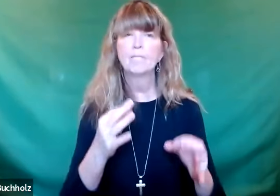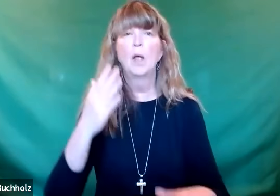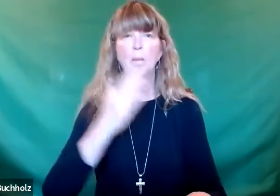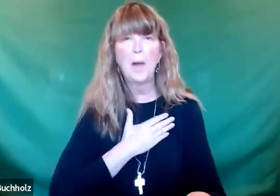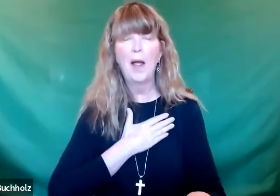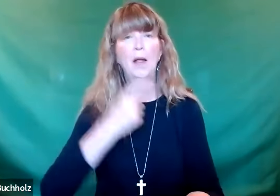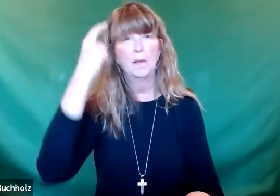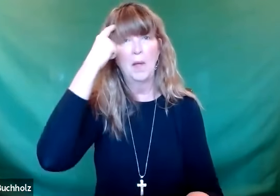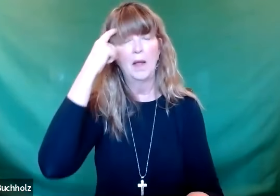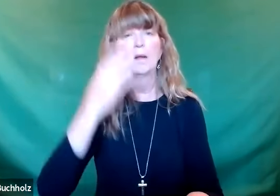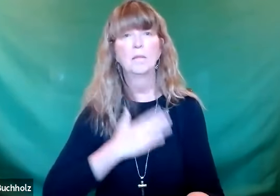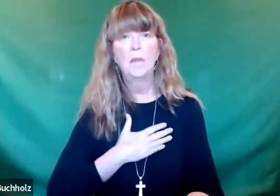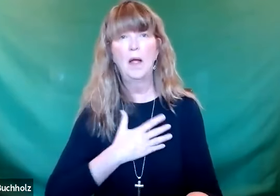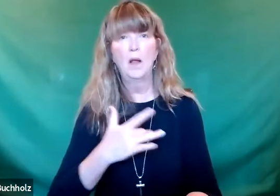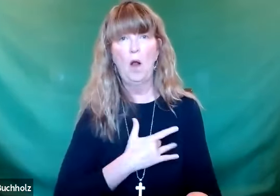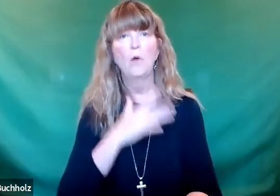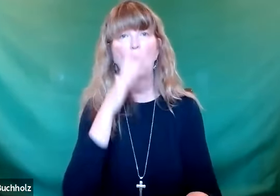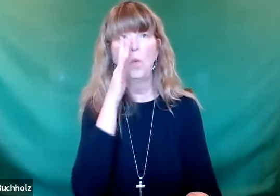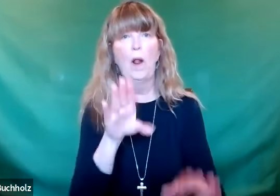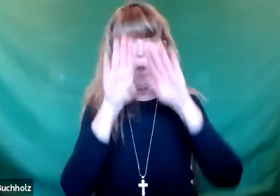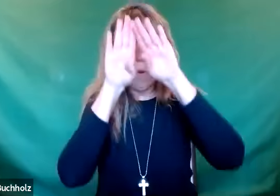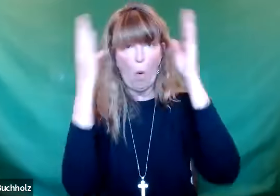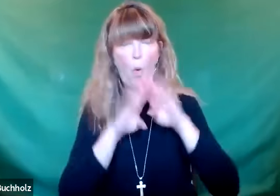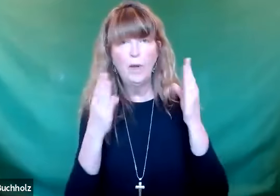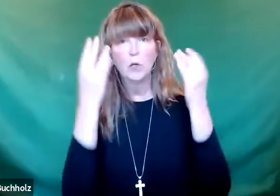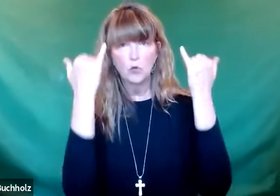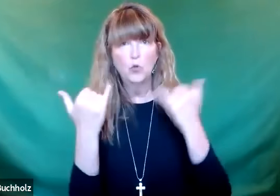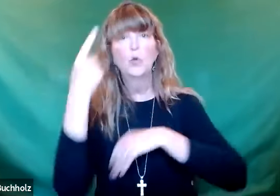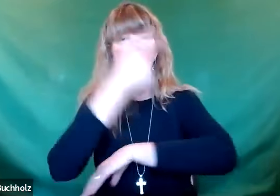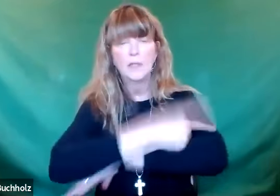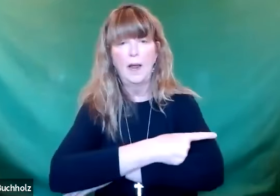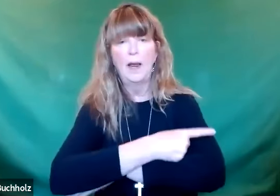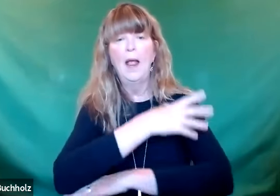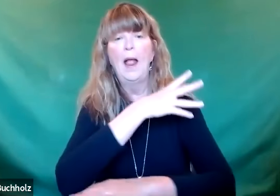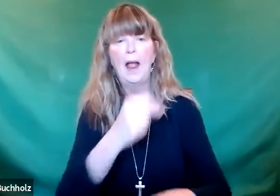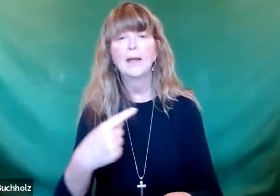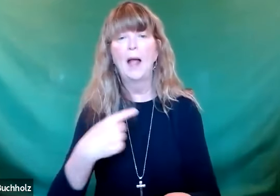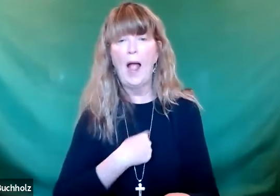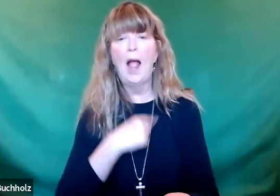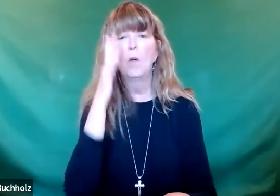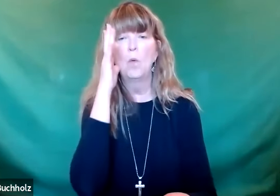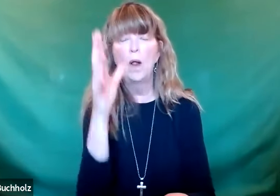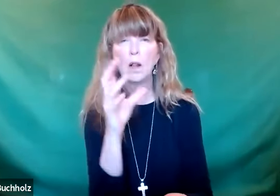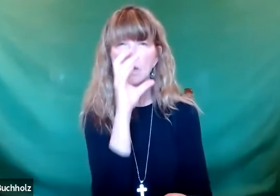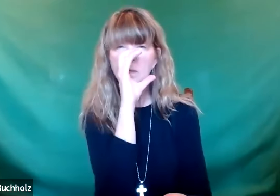We have to make the determination to open our hearts and our minds this day.